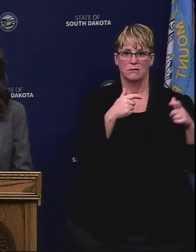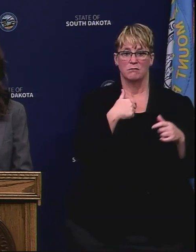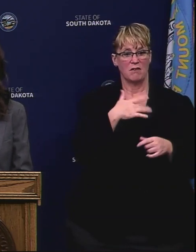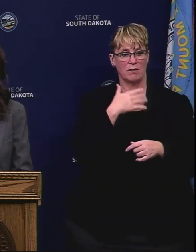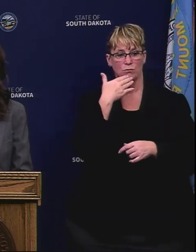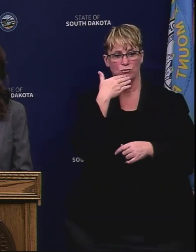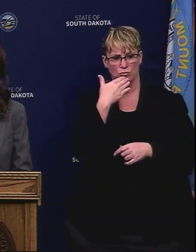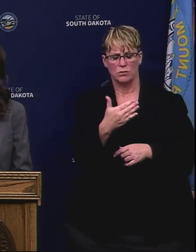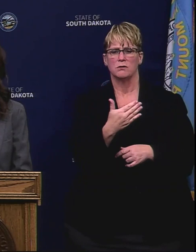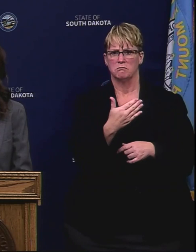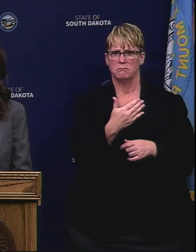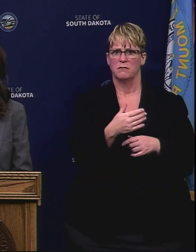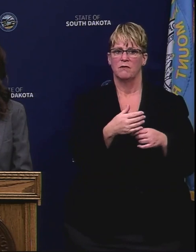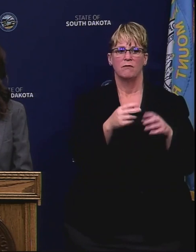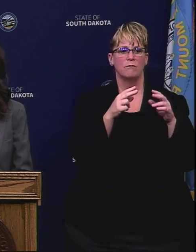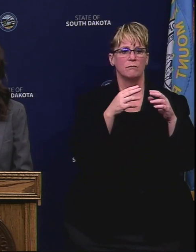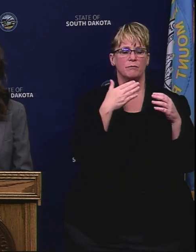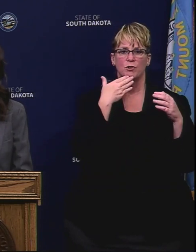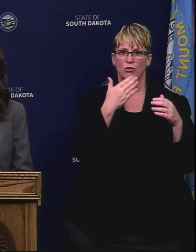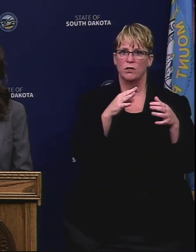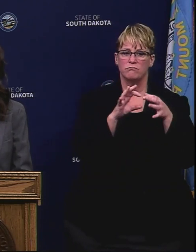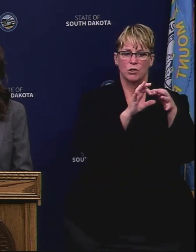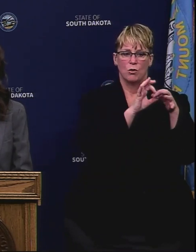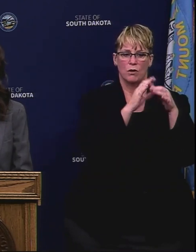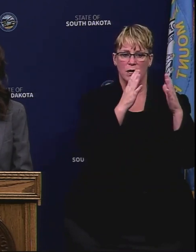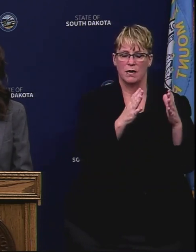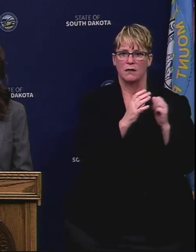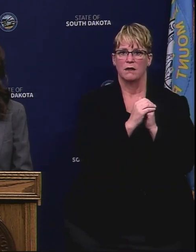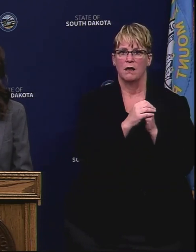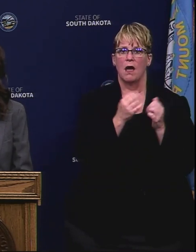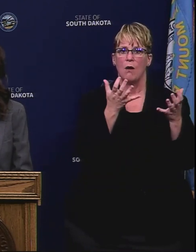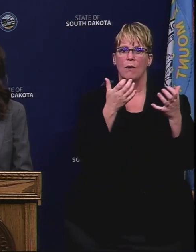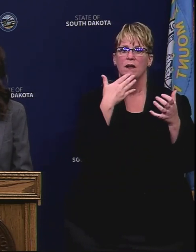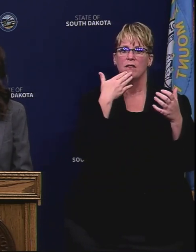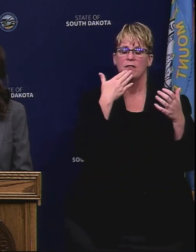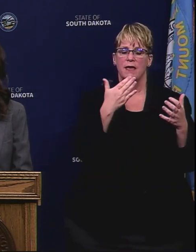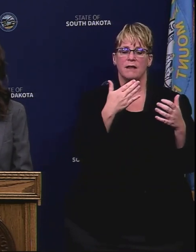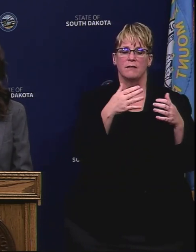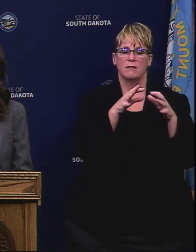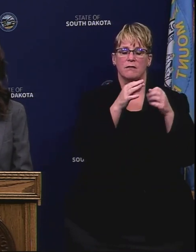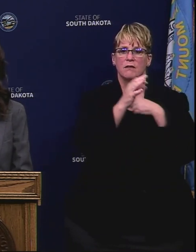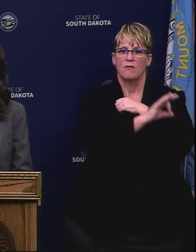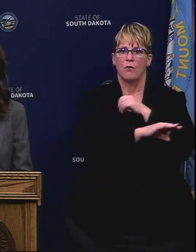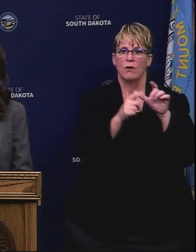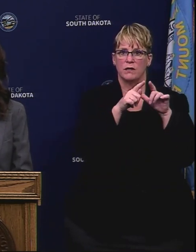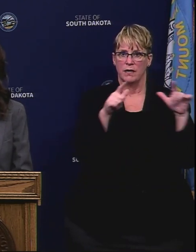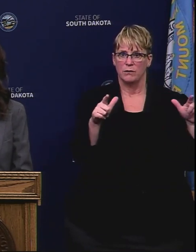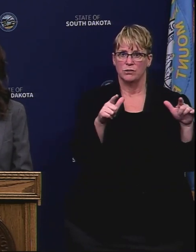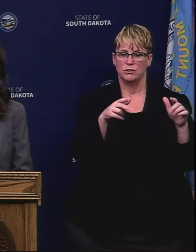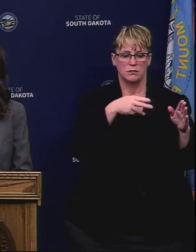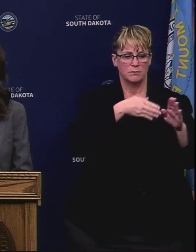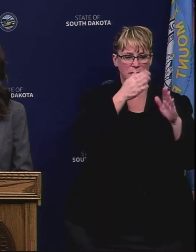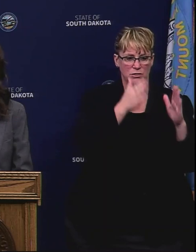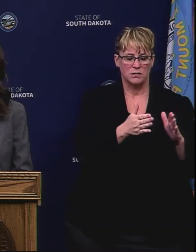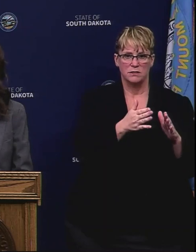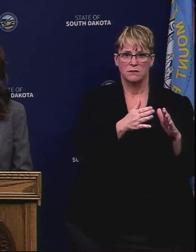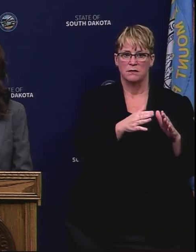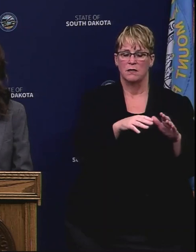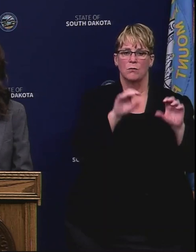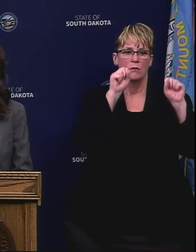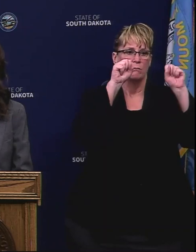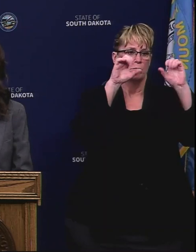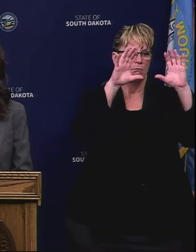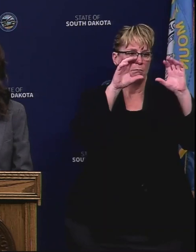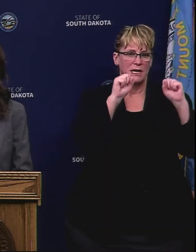very well and was well coordinated. I also want to thank all of the language specialists that helped yesterday. They were amazing